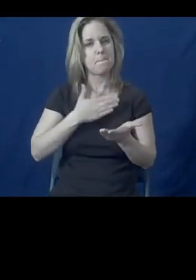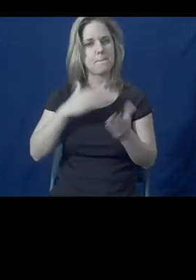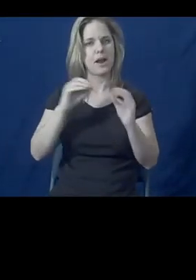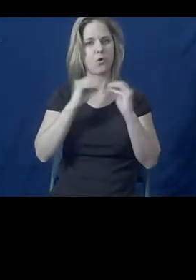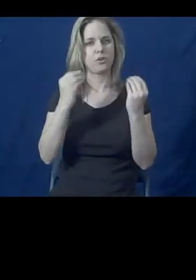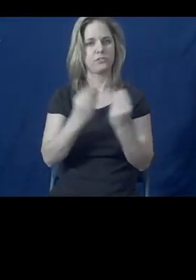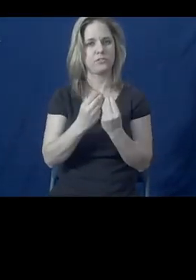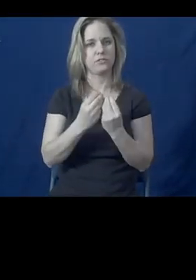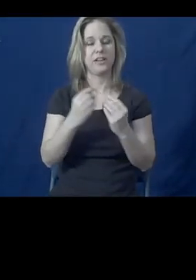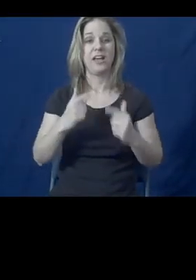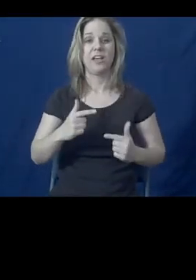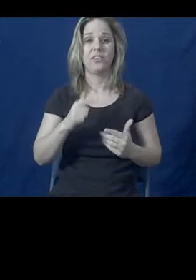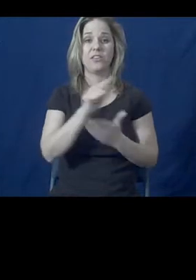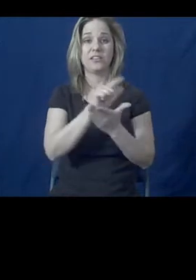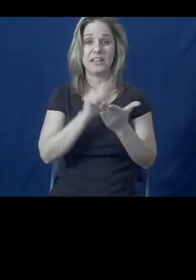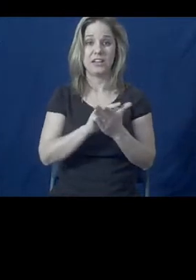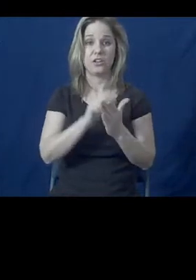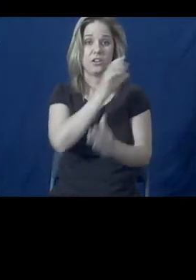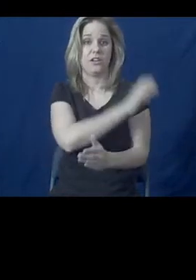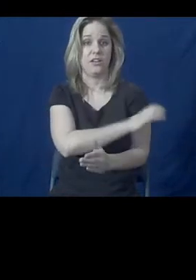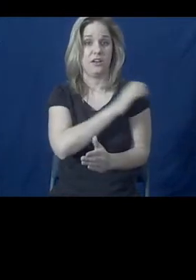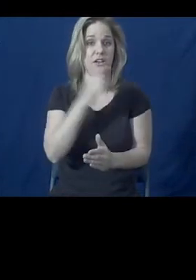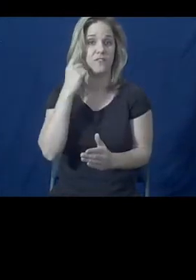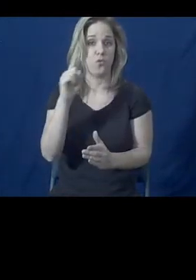organization, the Legal Clinic for the Disabled,